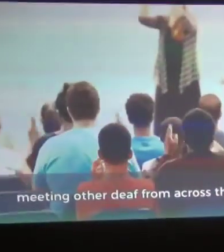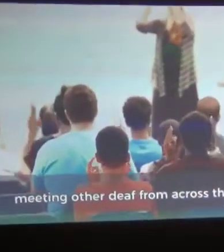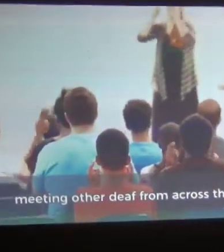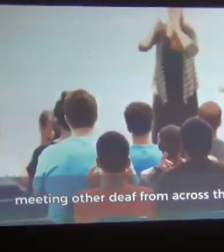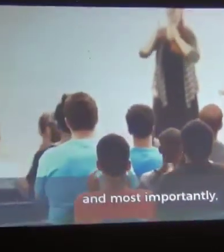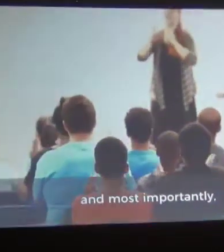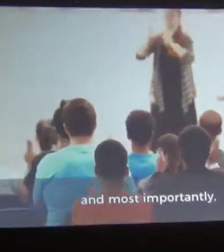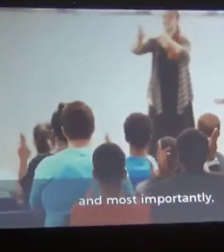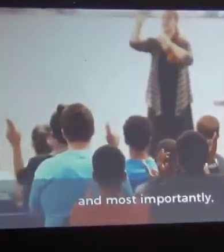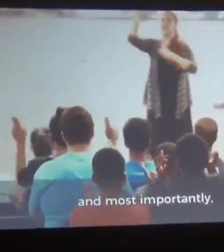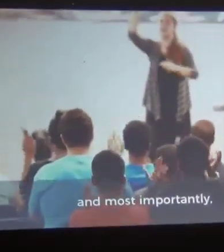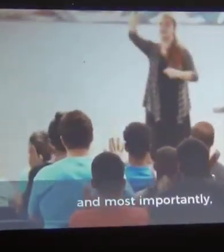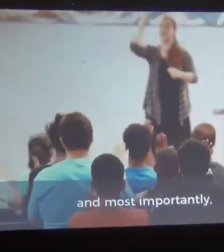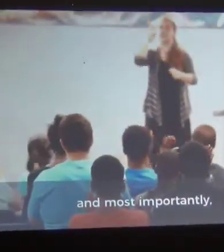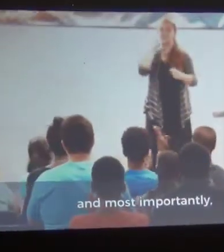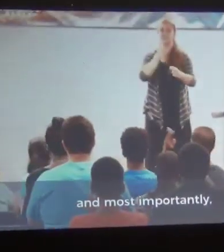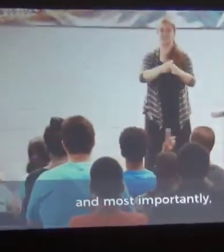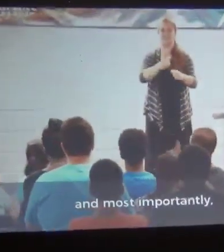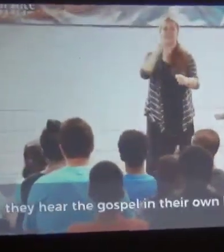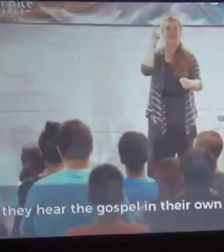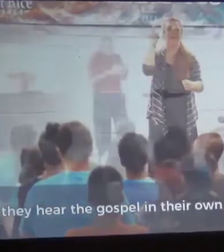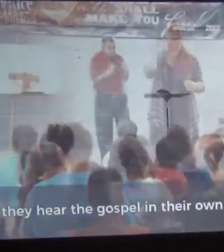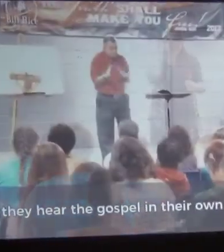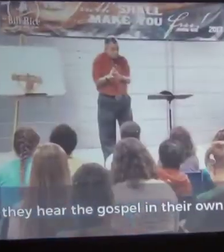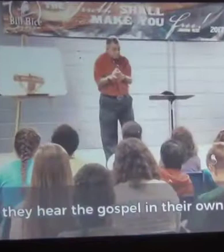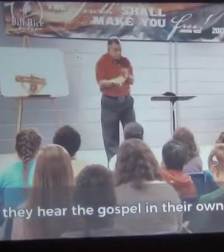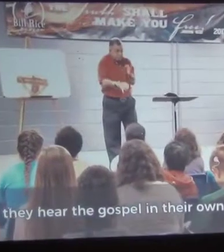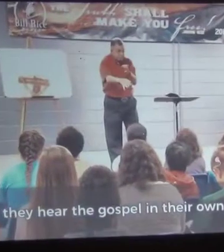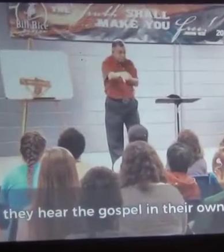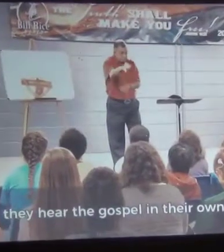And most importantly, they hear the gospel in their own language.